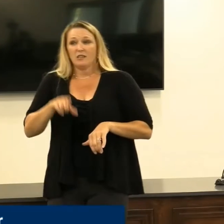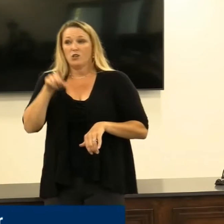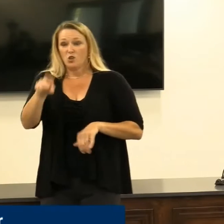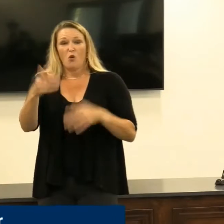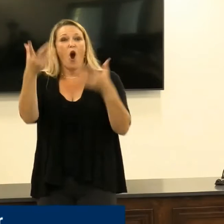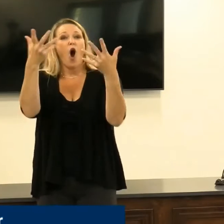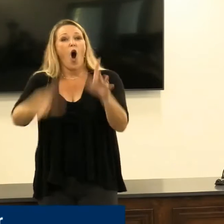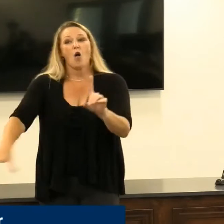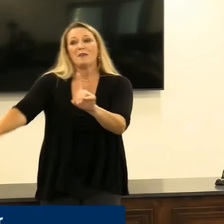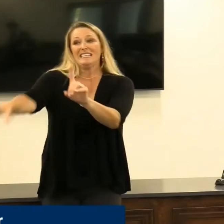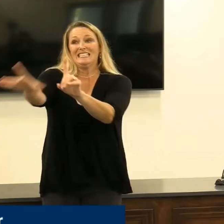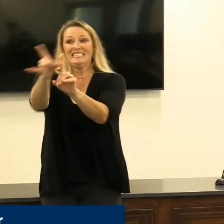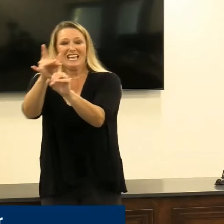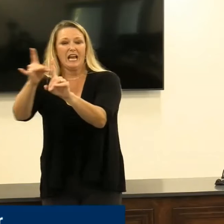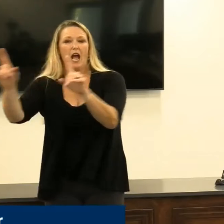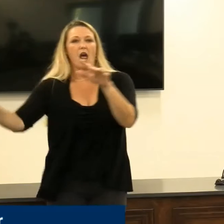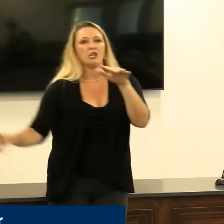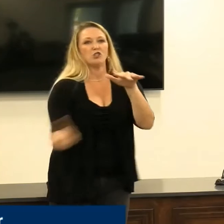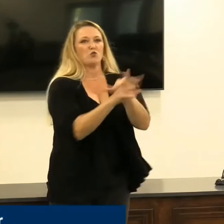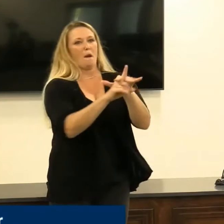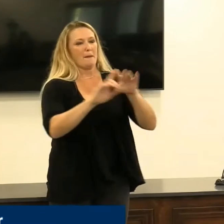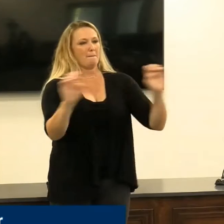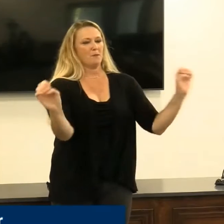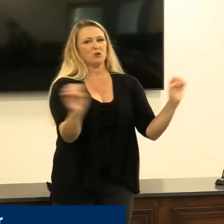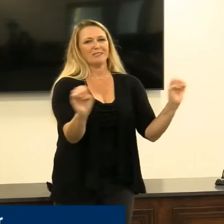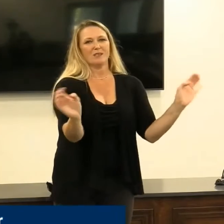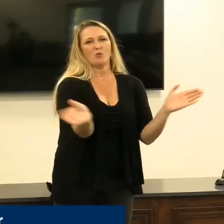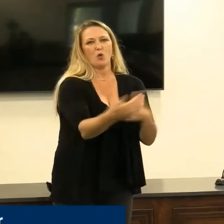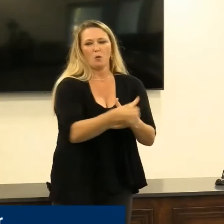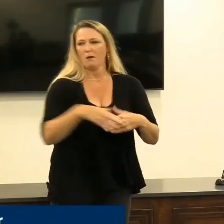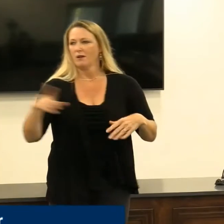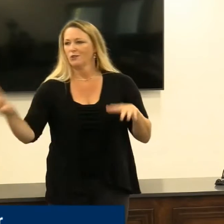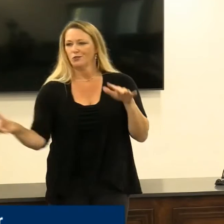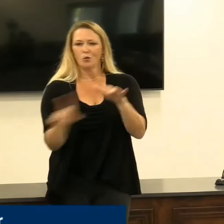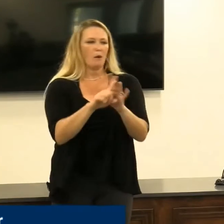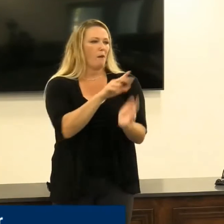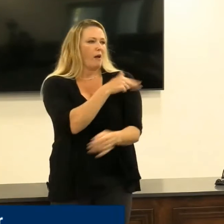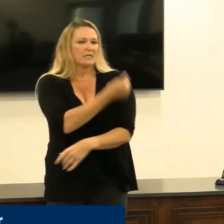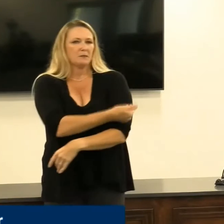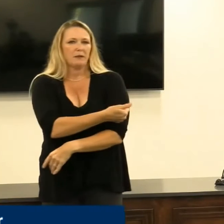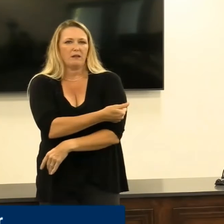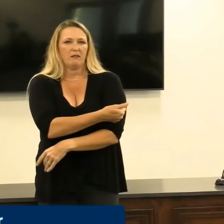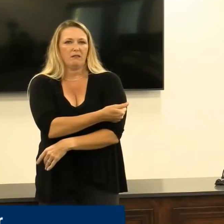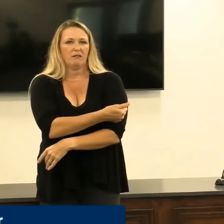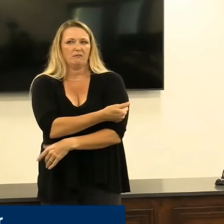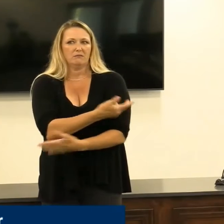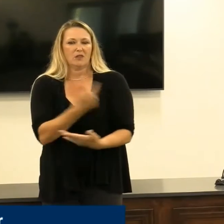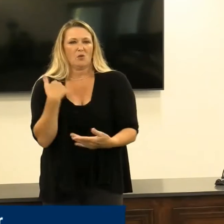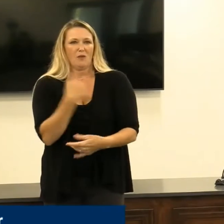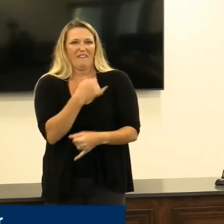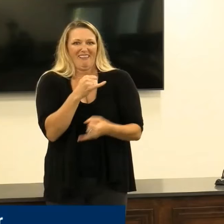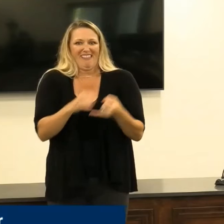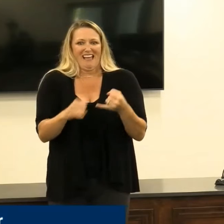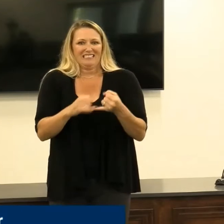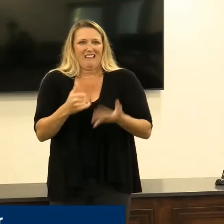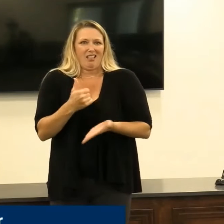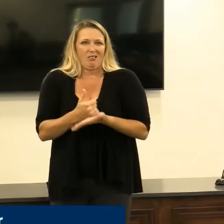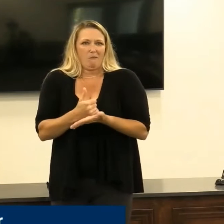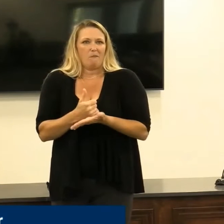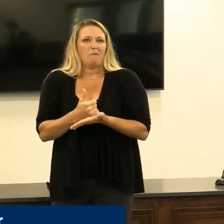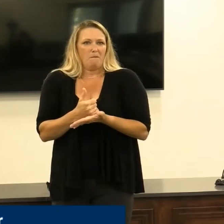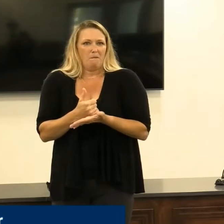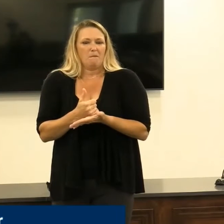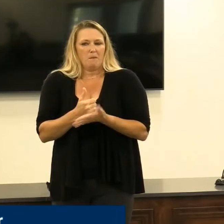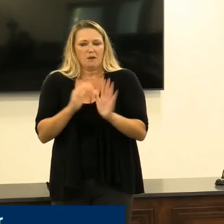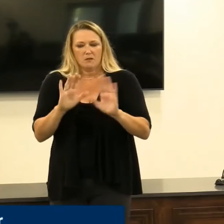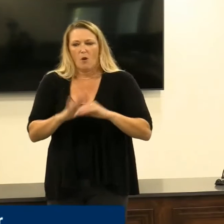people end up in our emergency departments, in our hospital beds, and in our intensive care unit beds. And so we know that staying